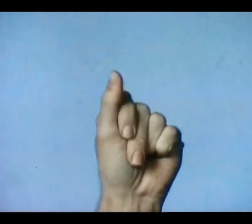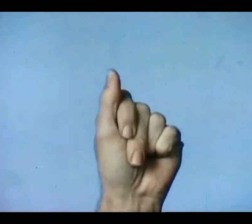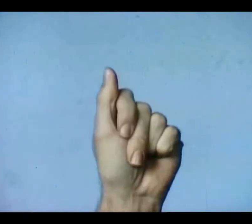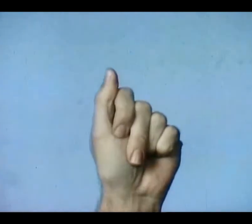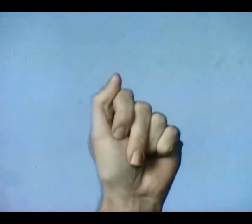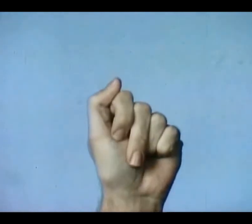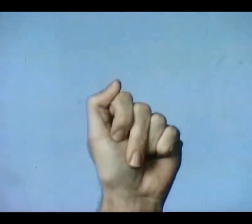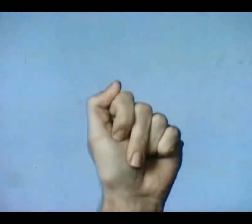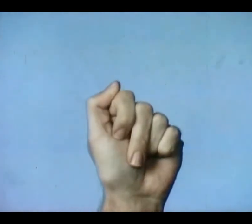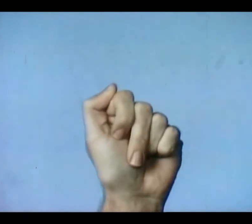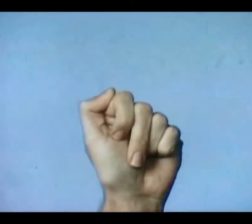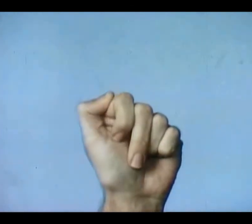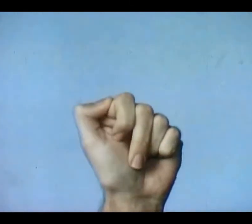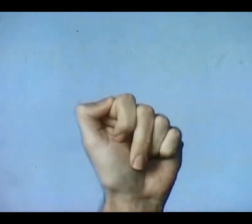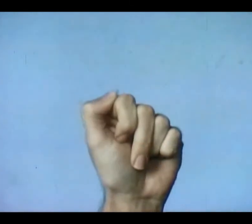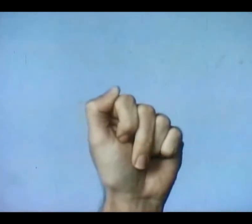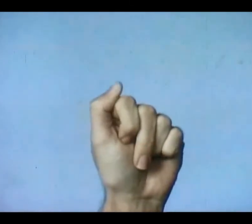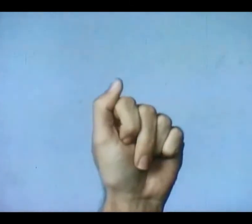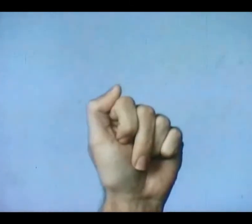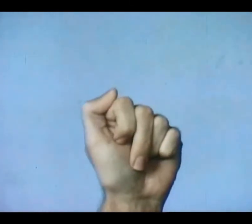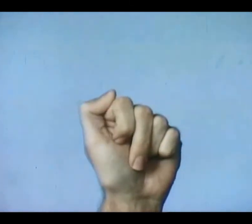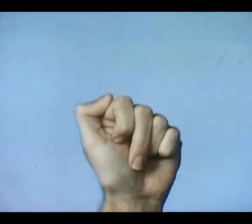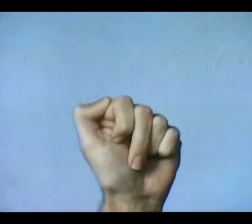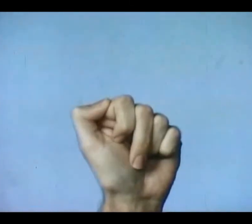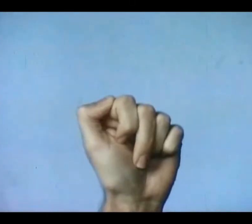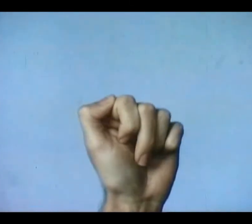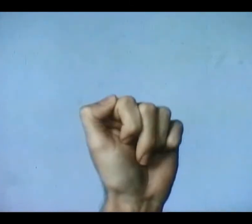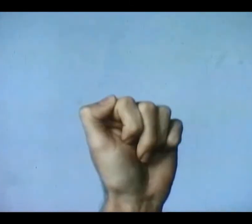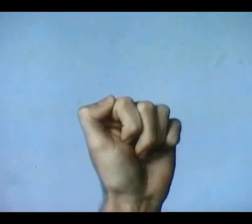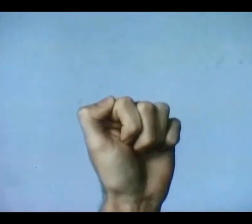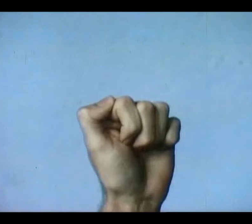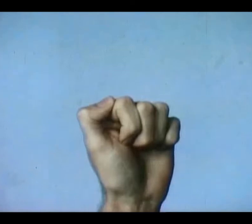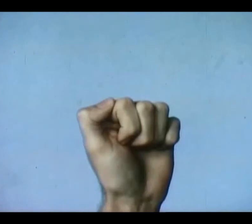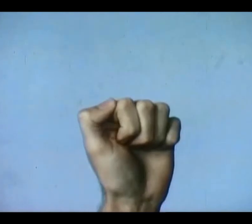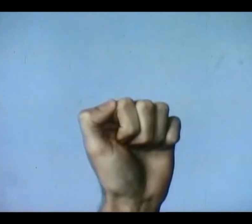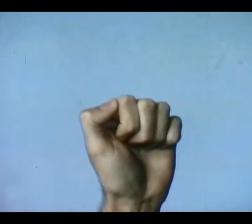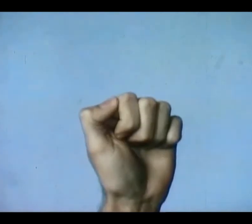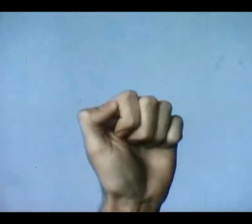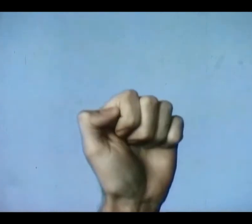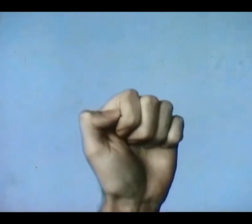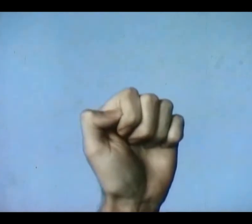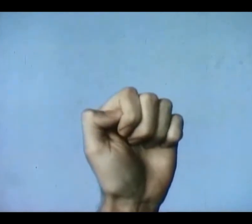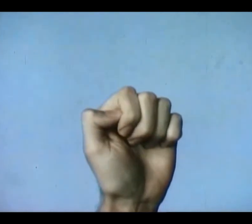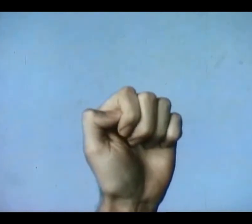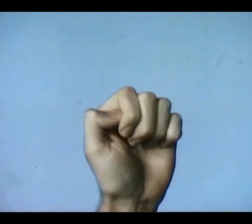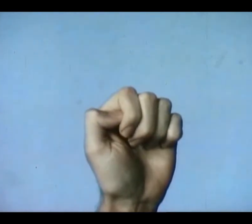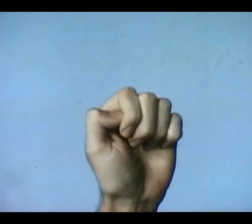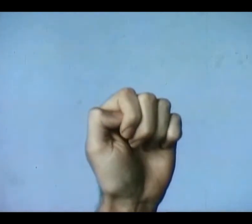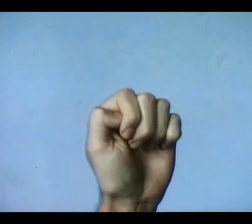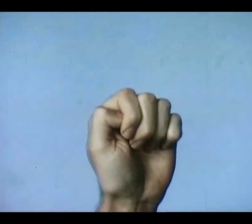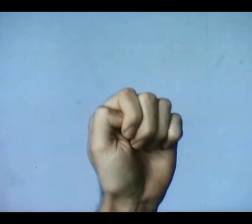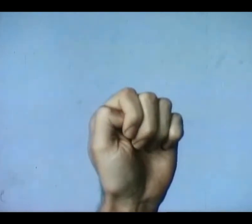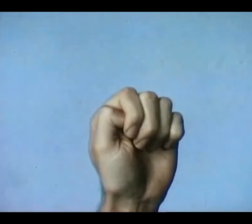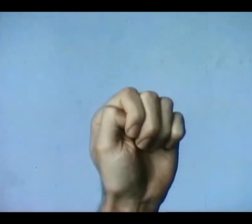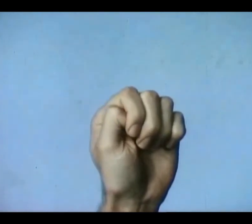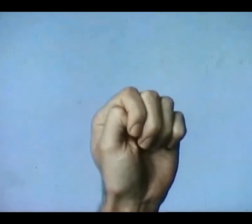but somehow it wasn't really what they were after although he knew it was silly the hand became